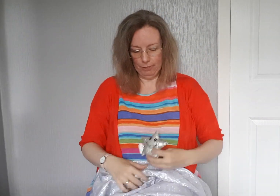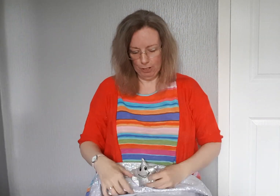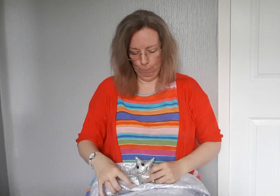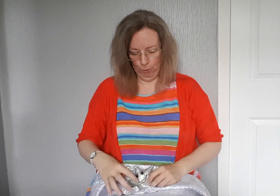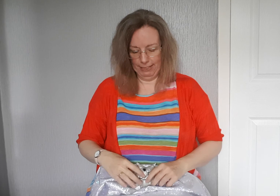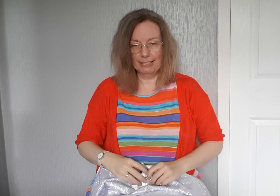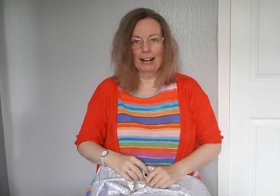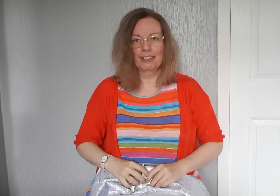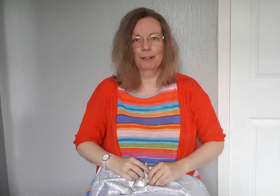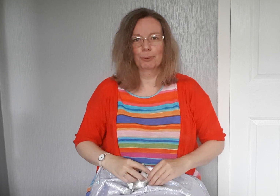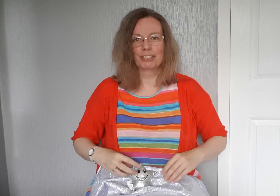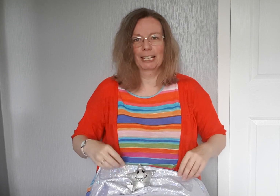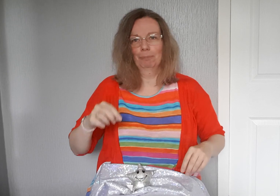I'll put my star there and we'll sing it.